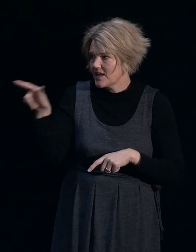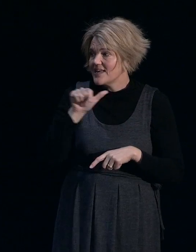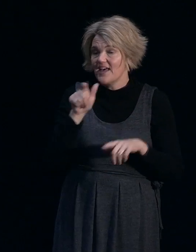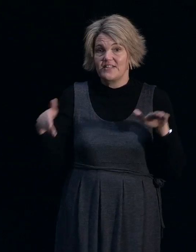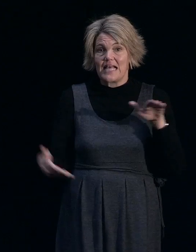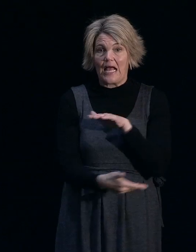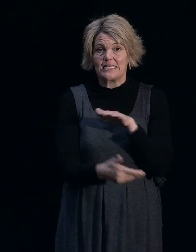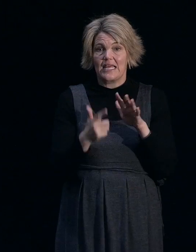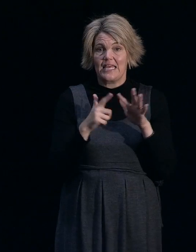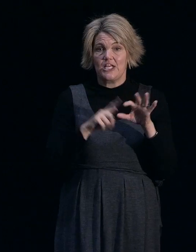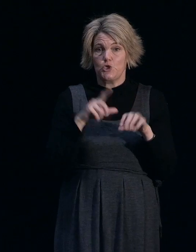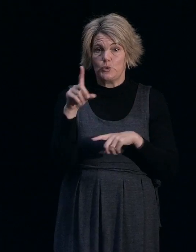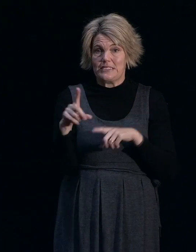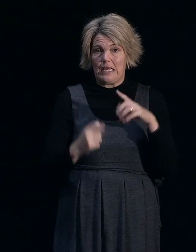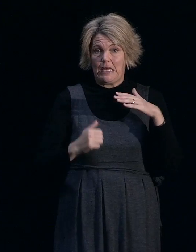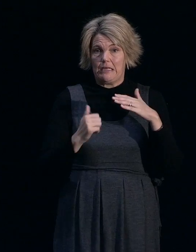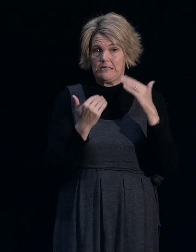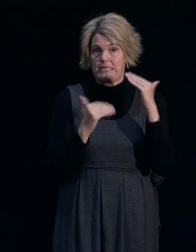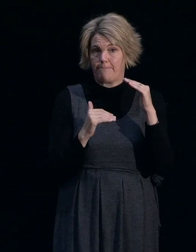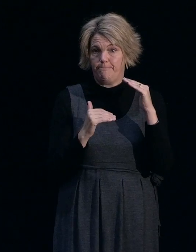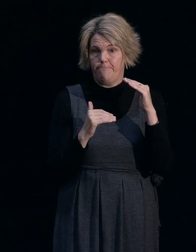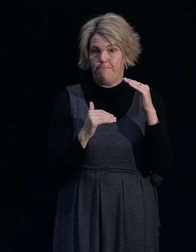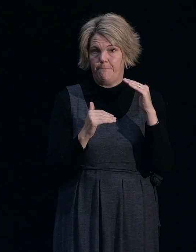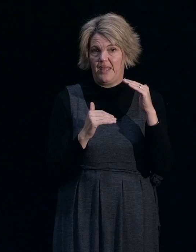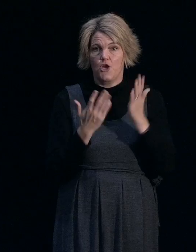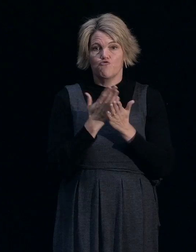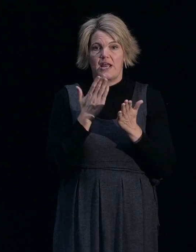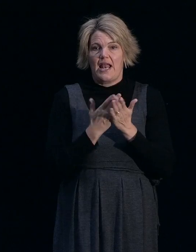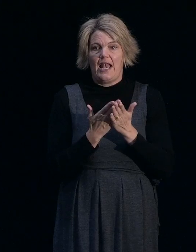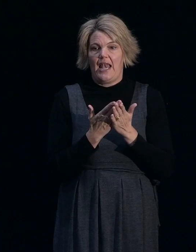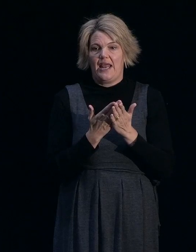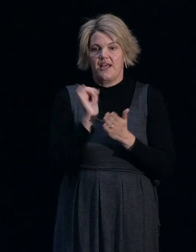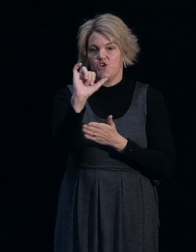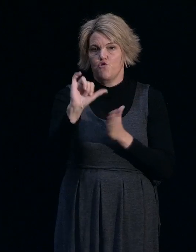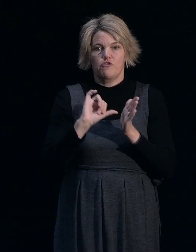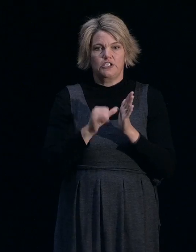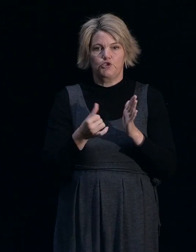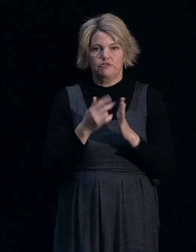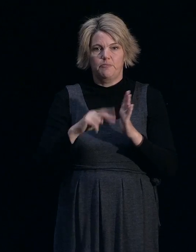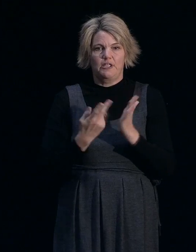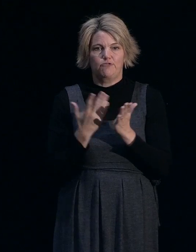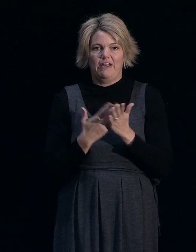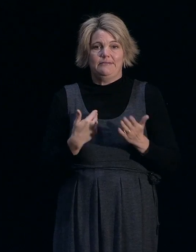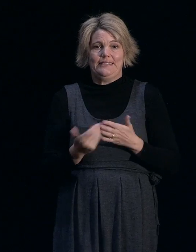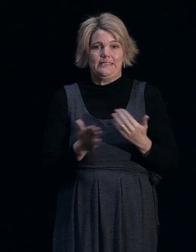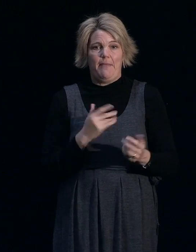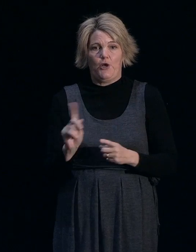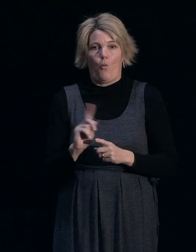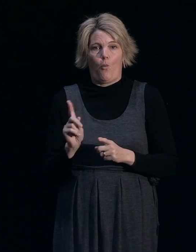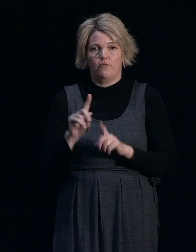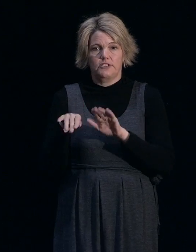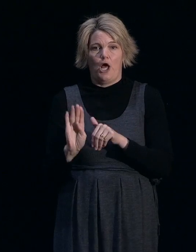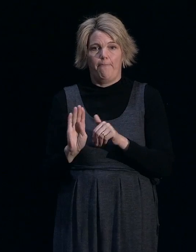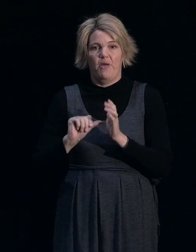unfortunately, whatever policy, your insurance policy is not relevant, so it will be EQC